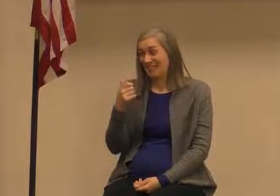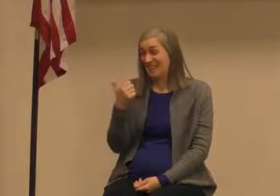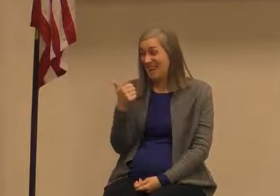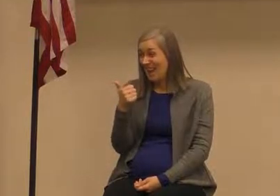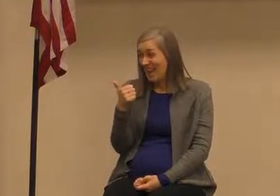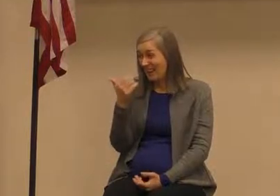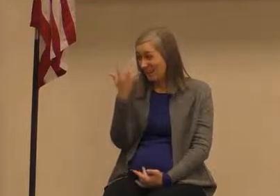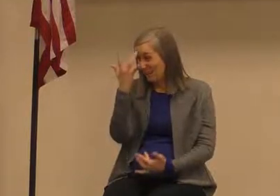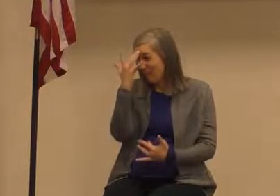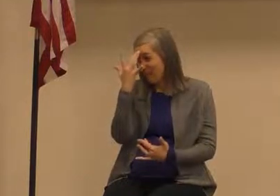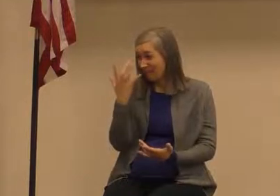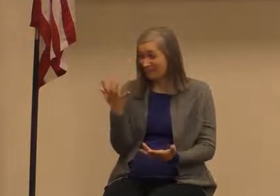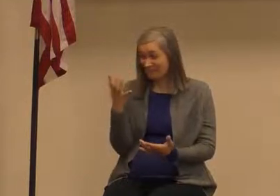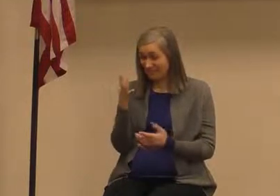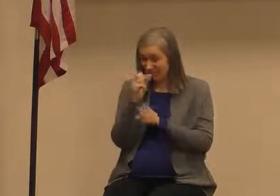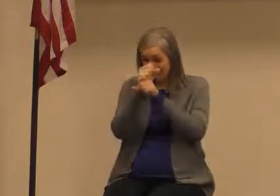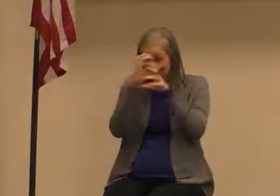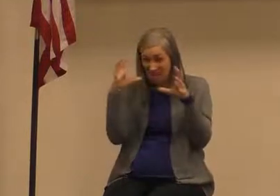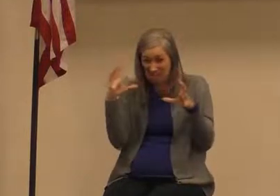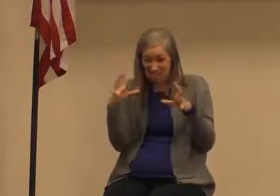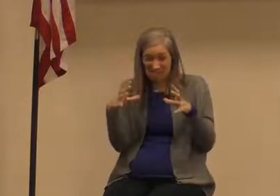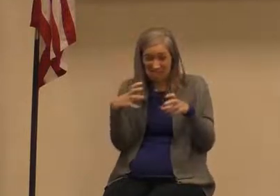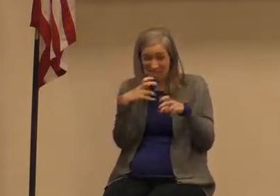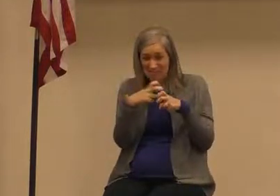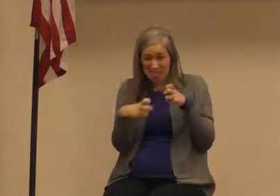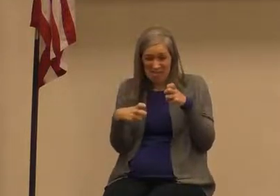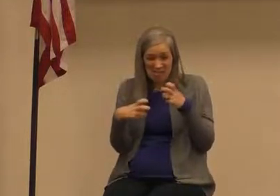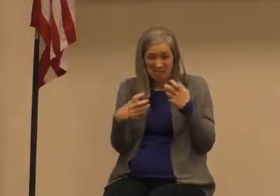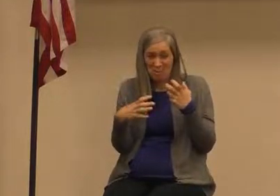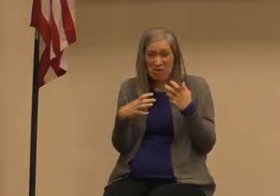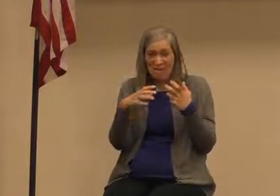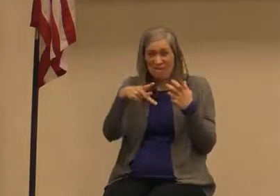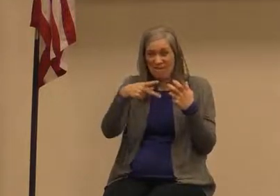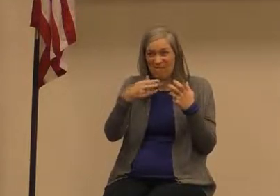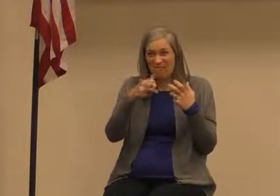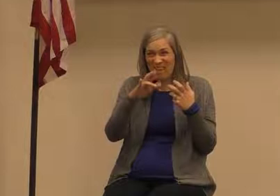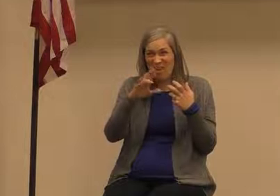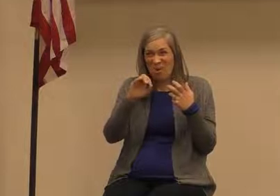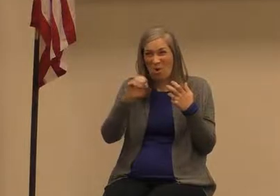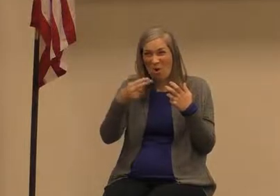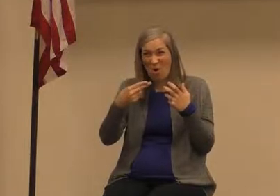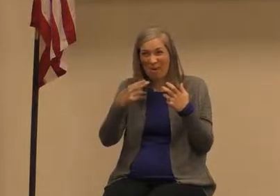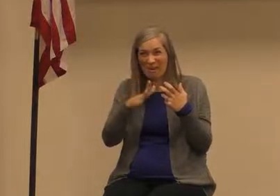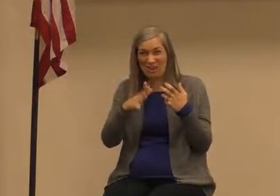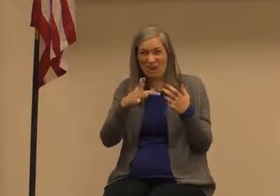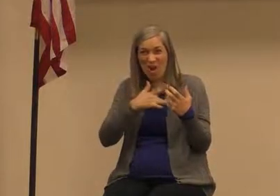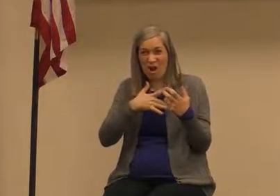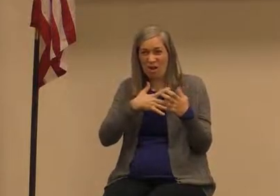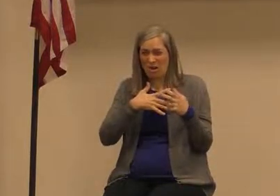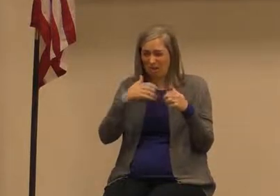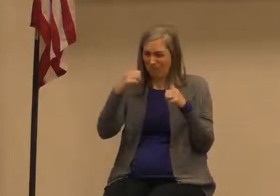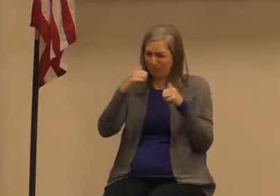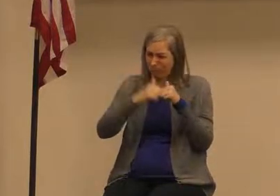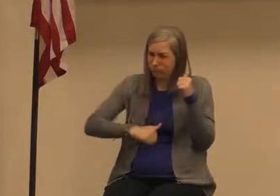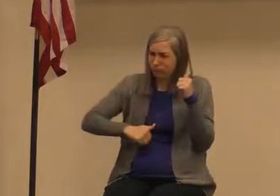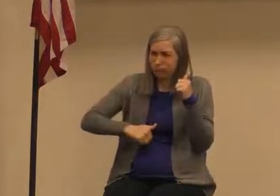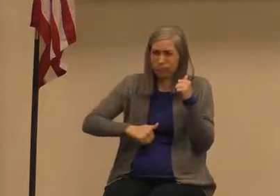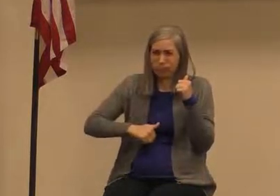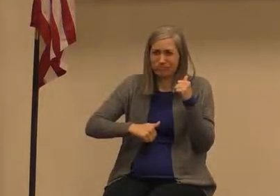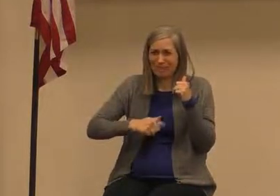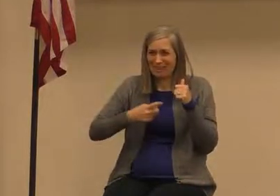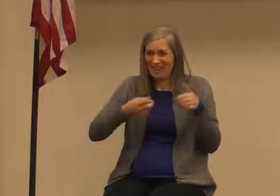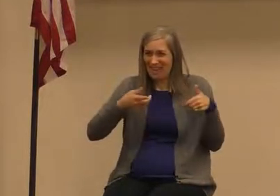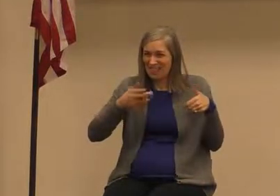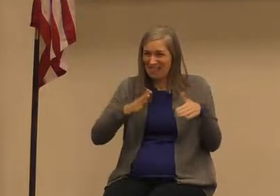plagues imagine the hardness of Pharaoh's heart to endure that much to allow his people to endure